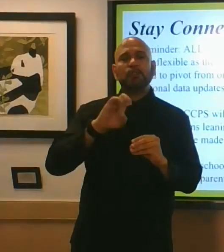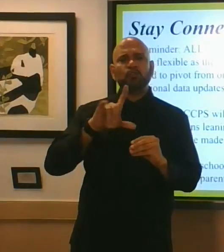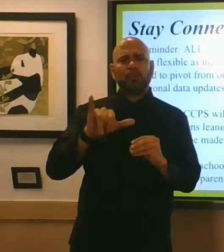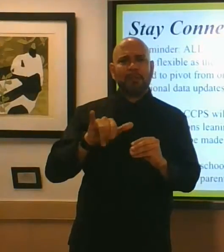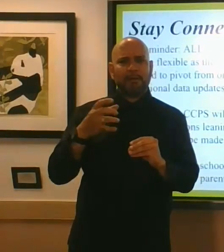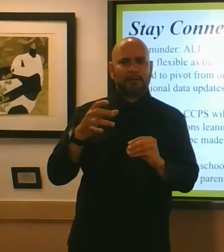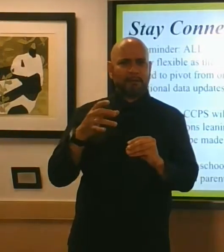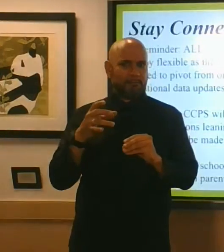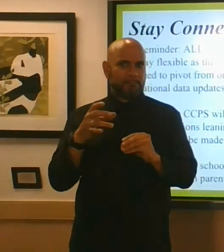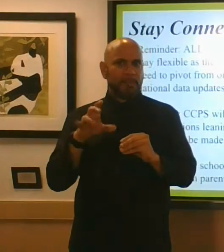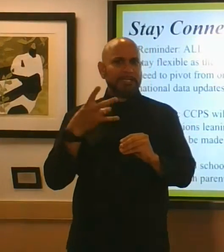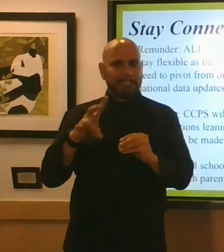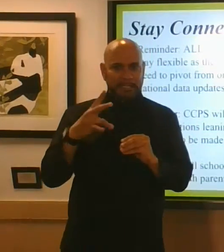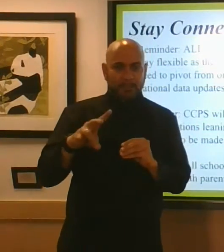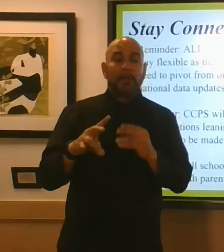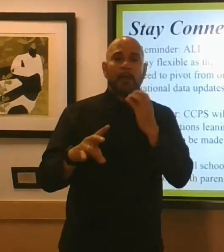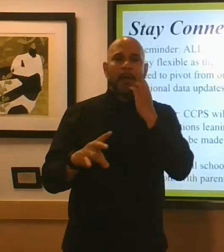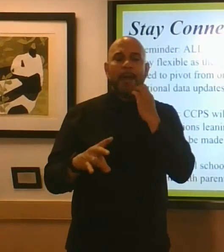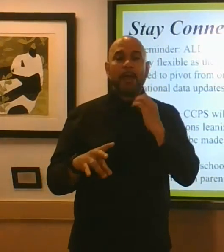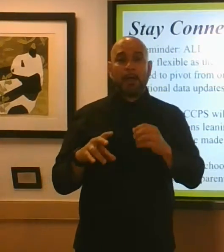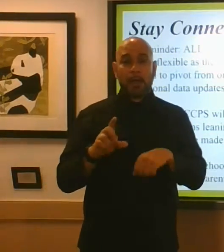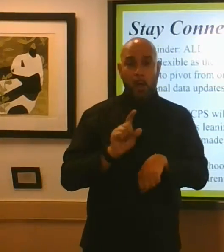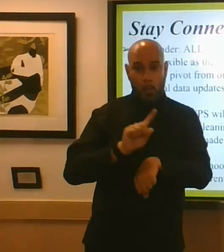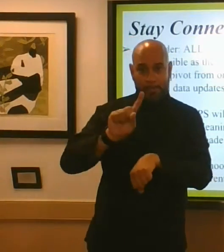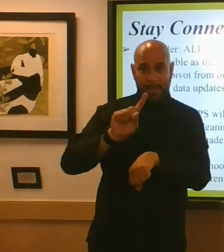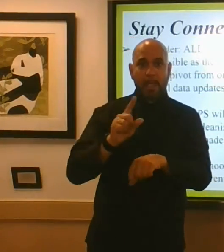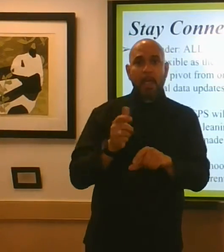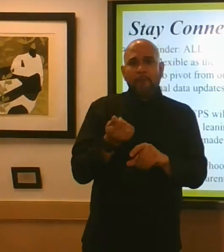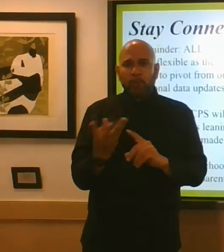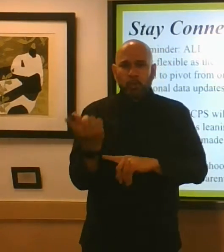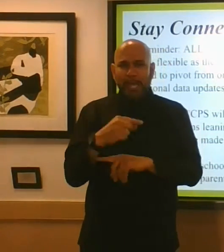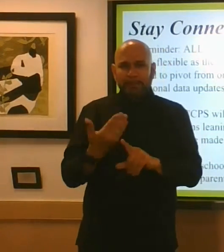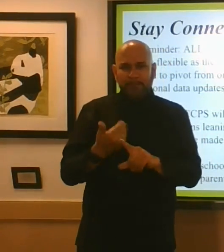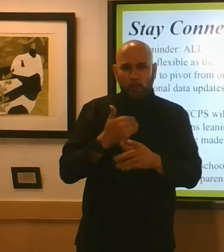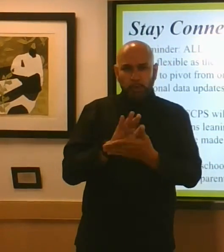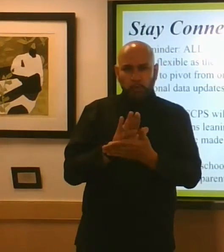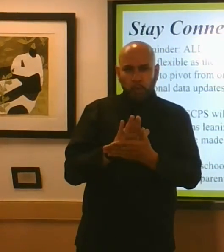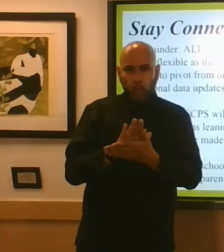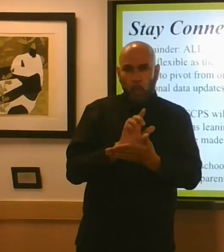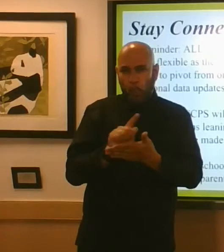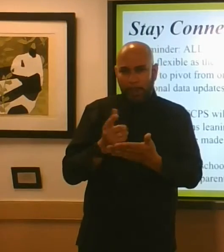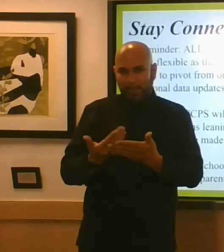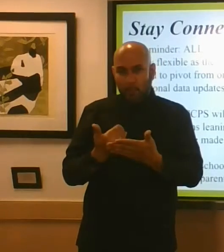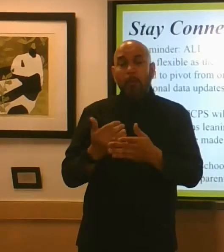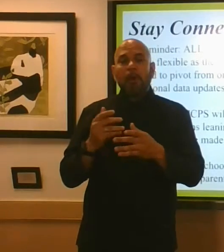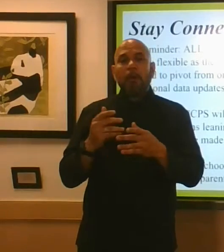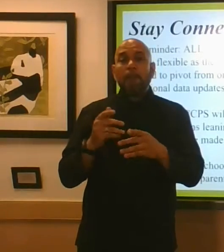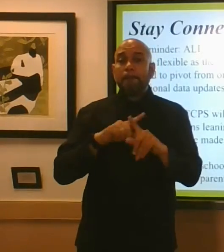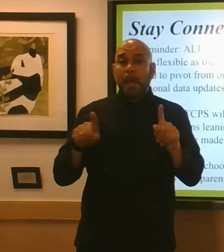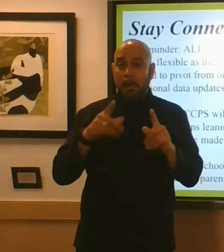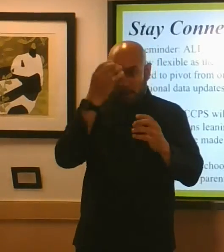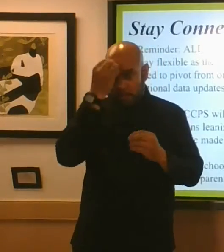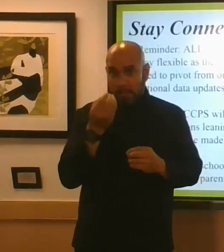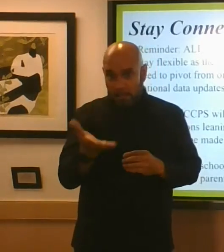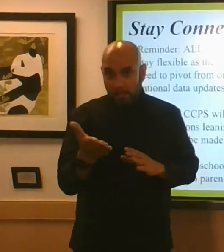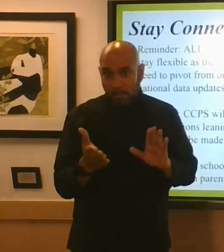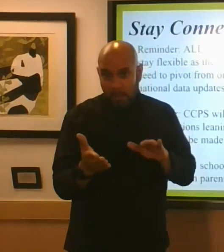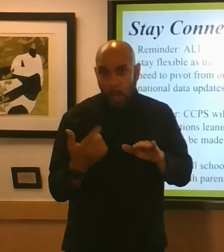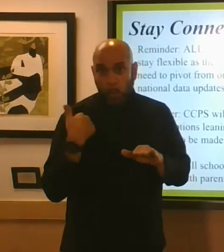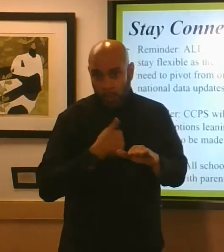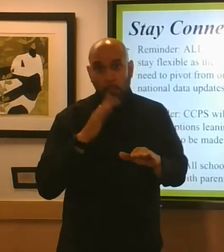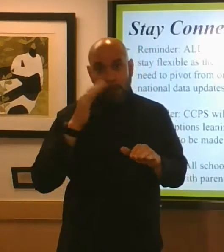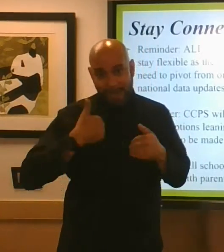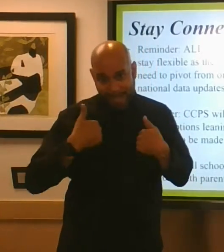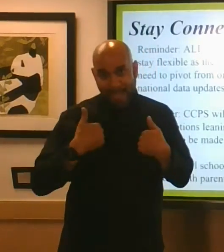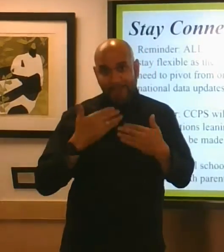at 1 p.m a few days before school about a week or so before school but just know this we're going to have